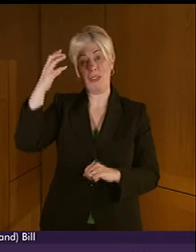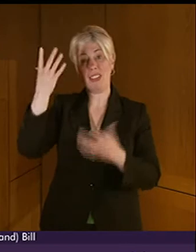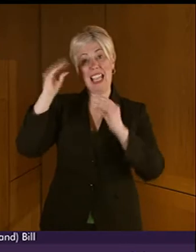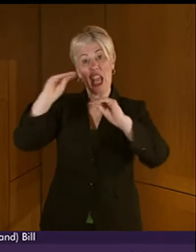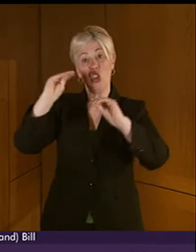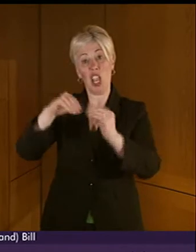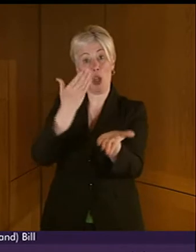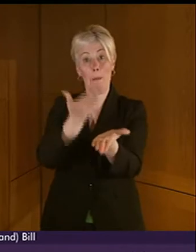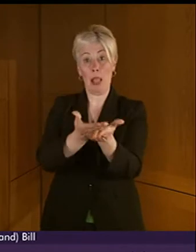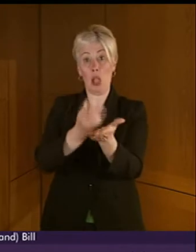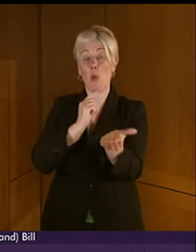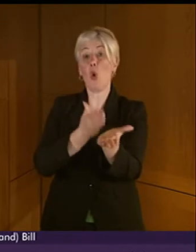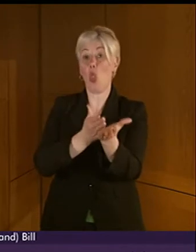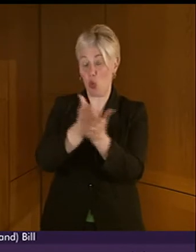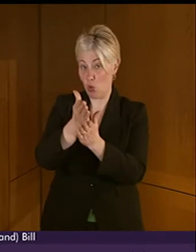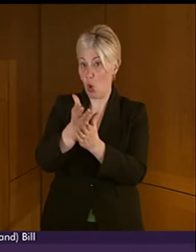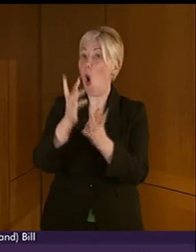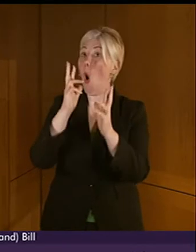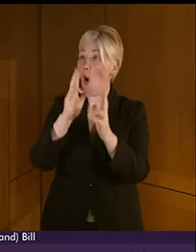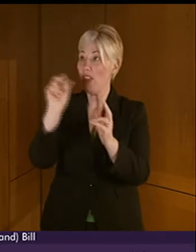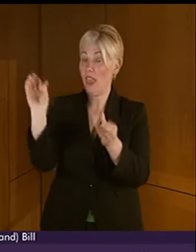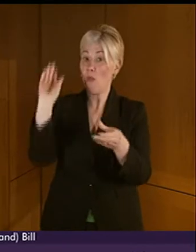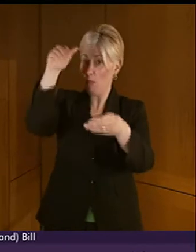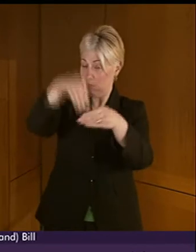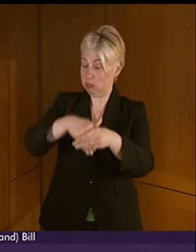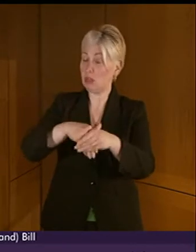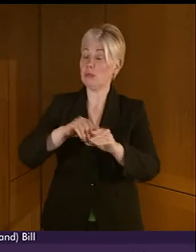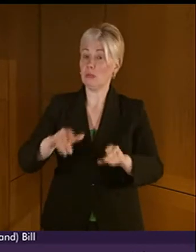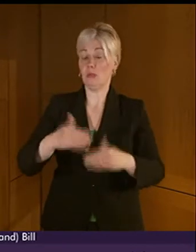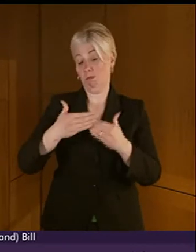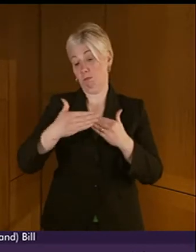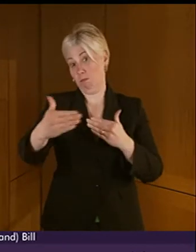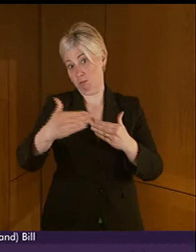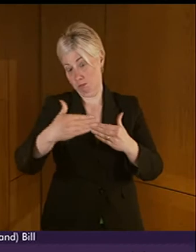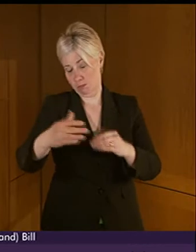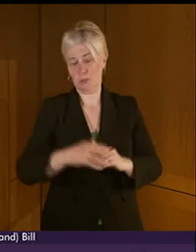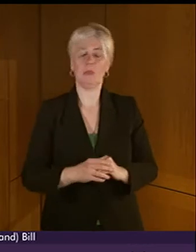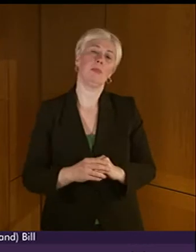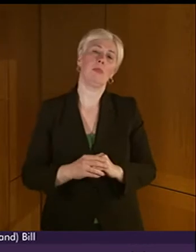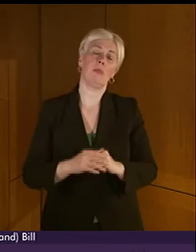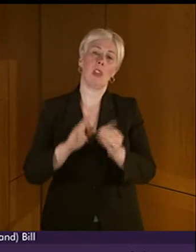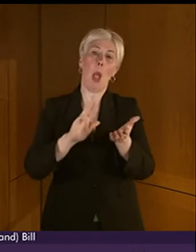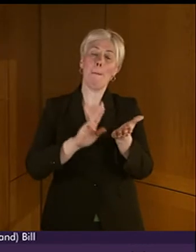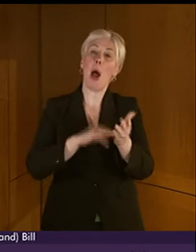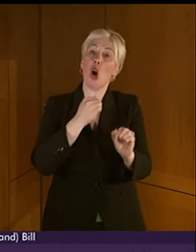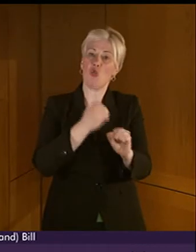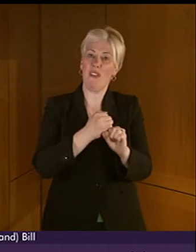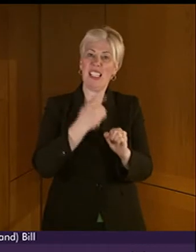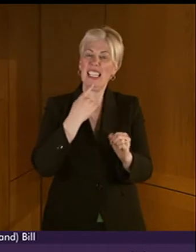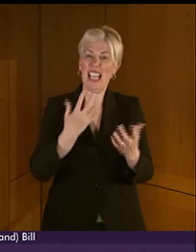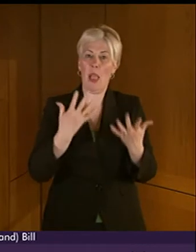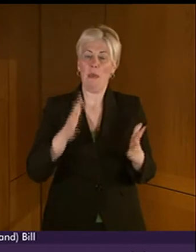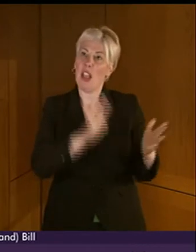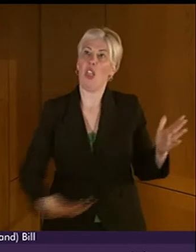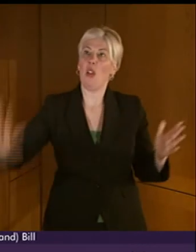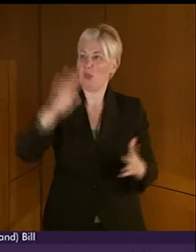forward to further discussion on this in the coming weeks and months. Mark Griffin has previously spoken of the current postcode service provision that